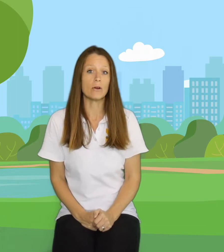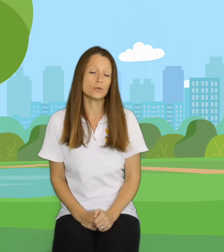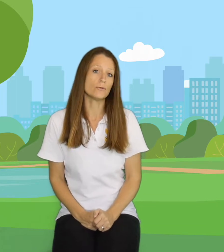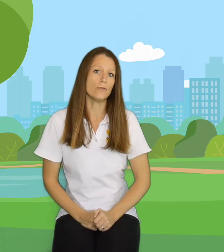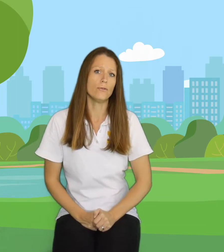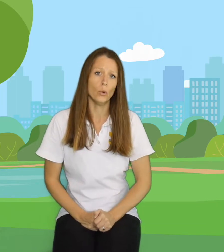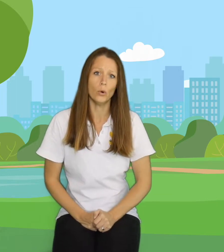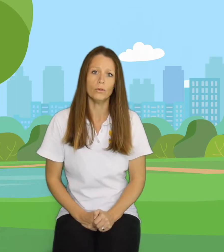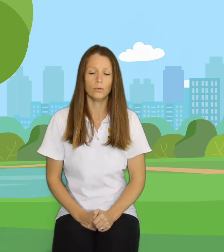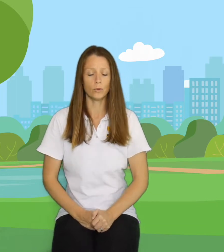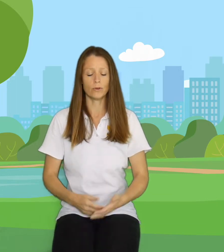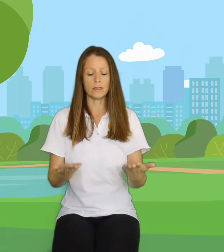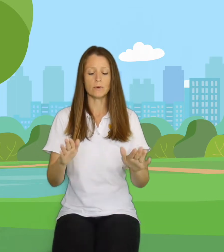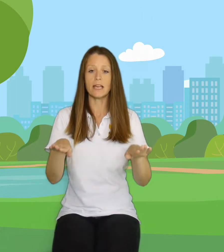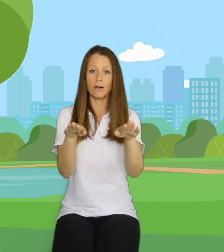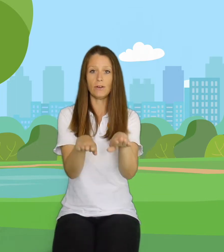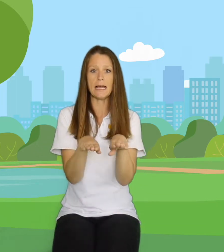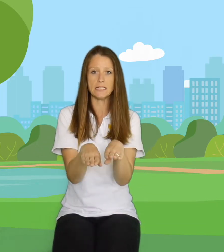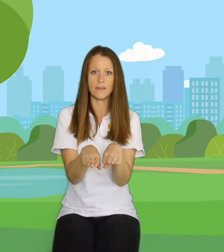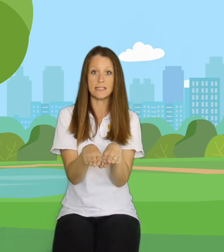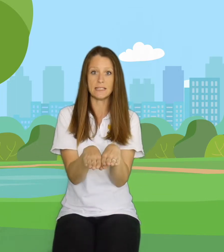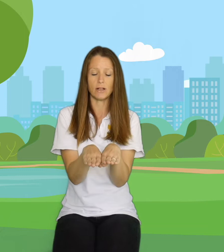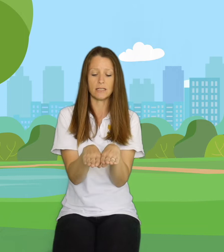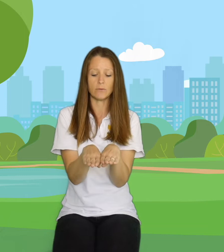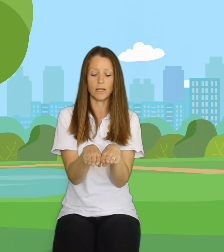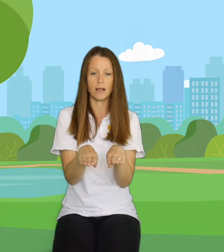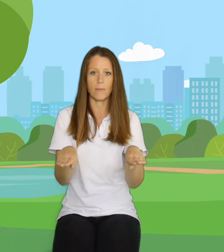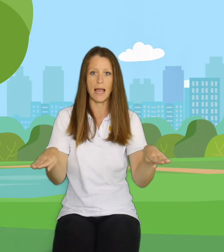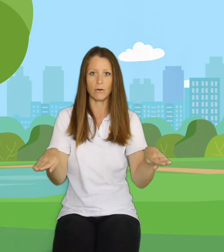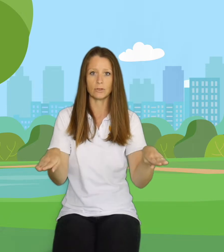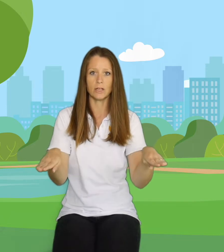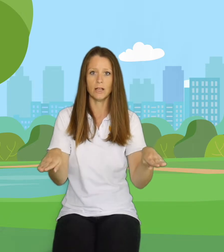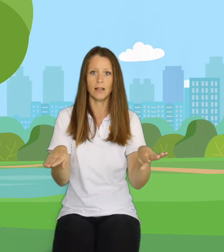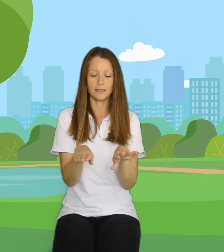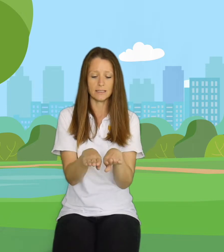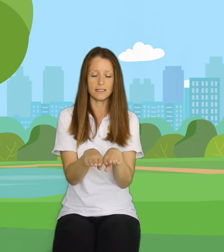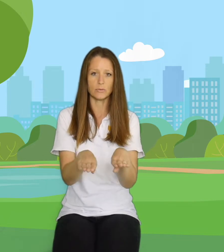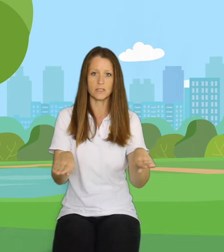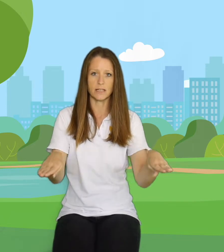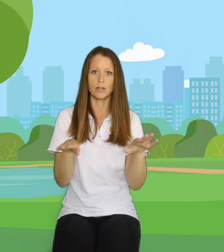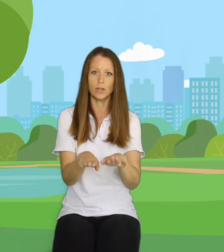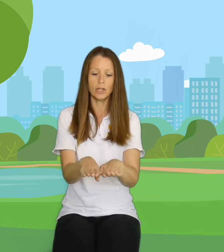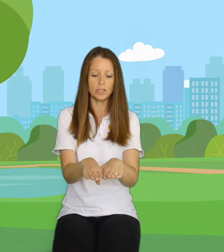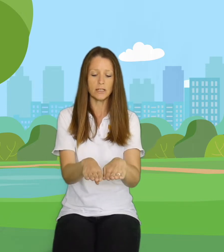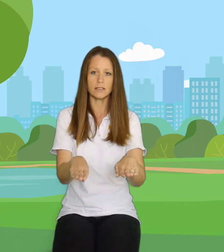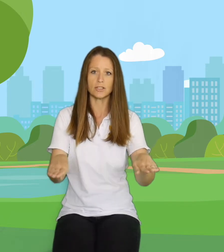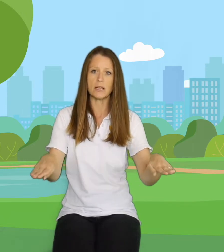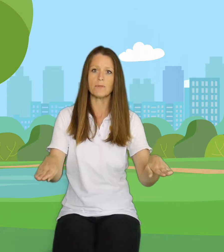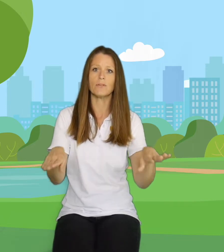or for Floor. So we're get our flat hands facing down like this and we're going to come out like this. This is almost like the shape of the